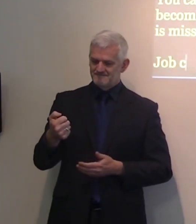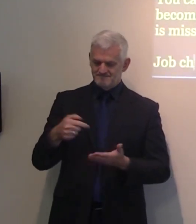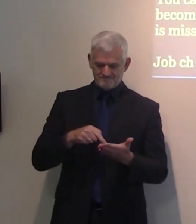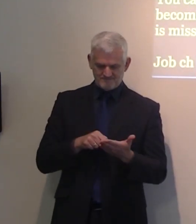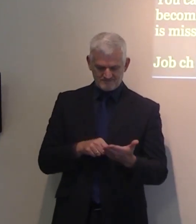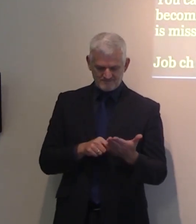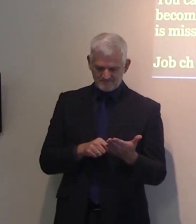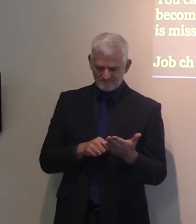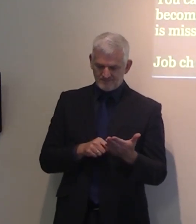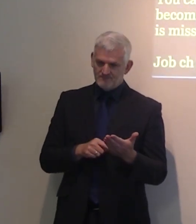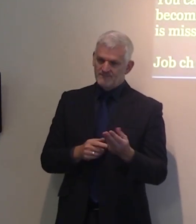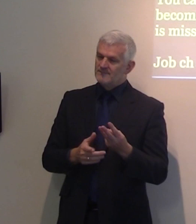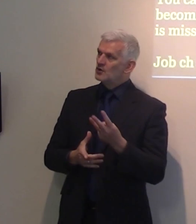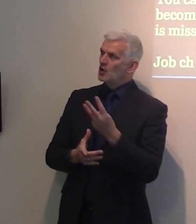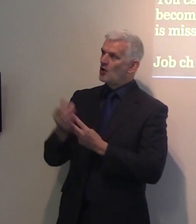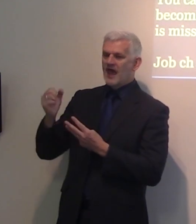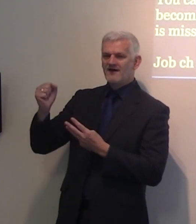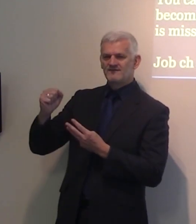find God's recipe on how to eat an egg.